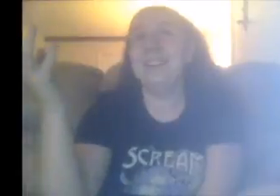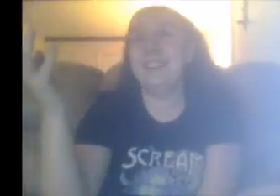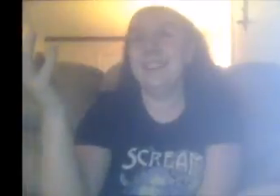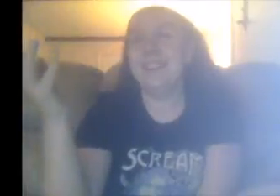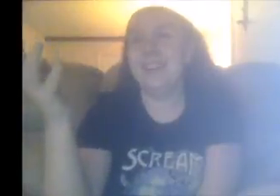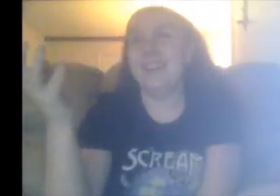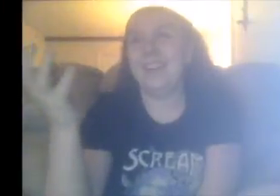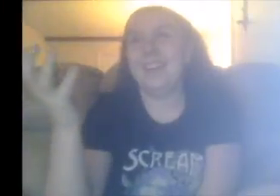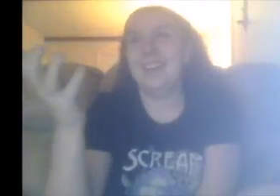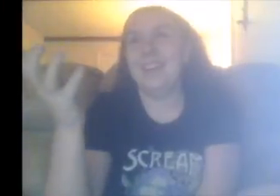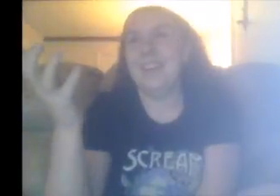What?!